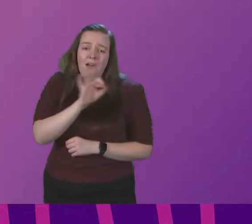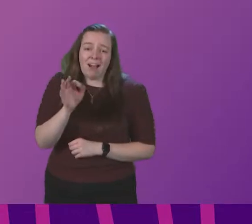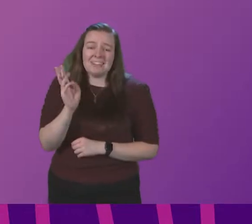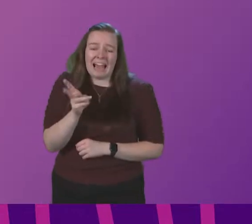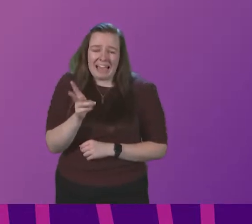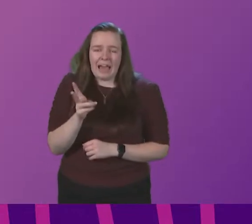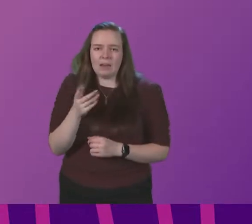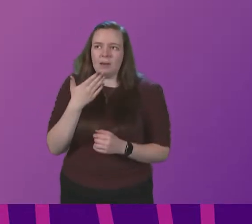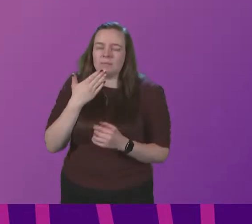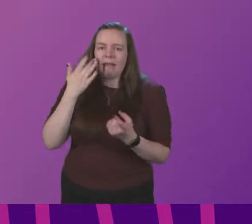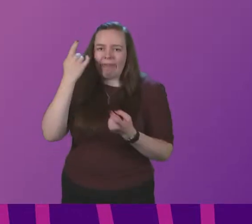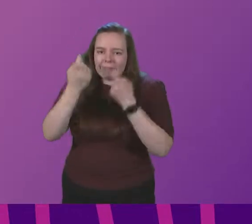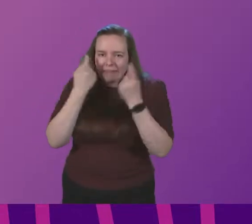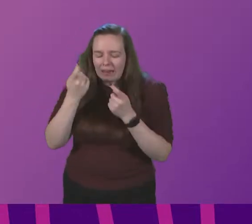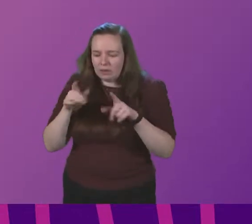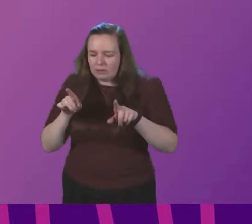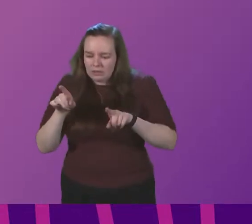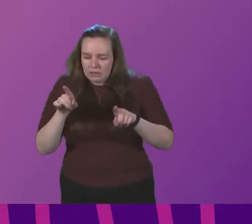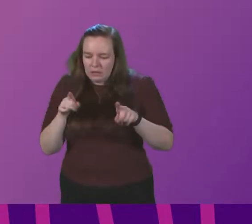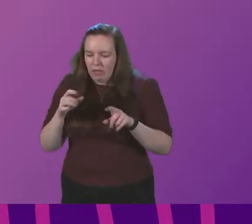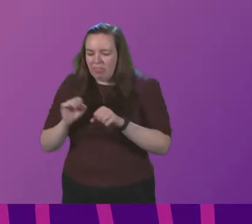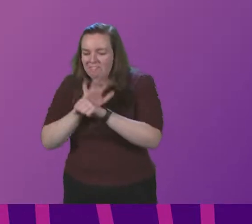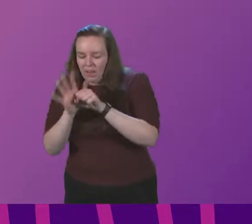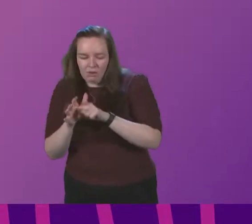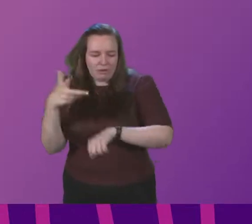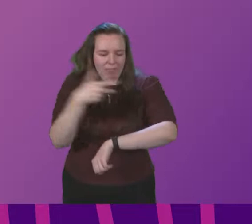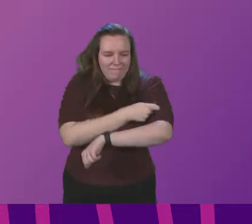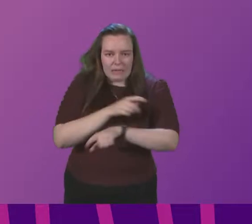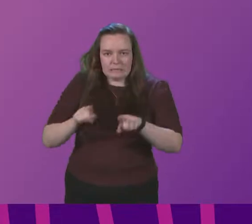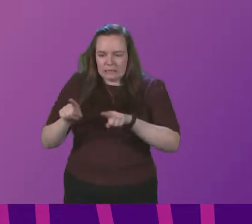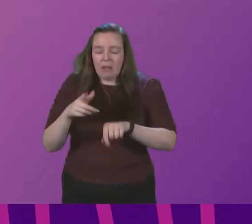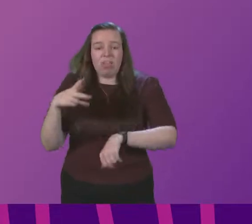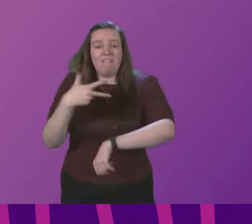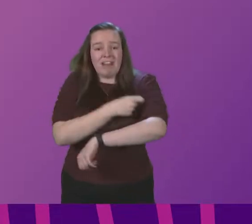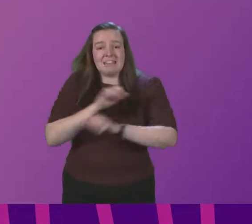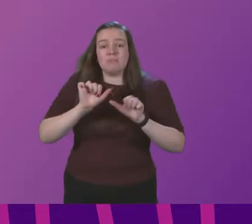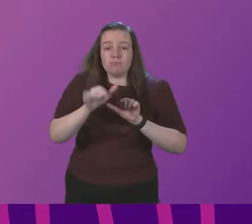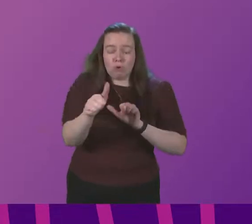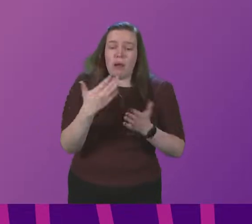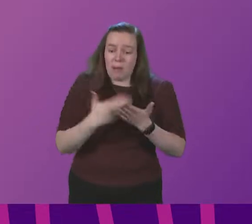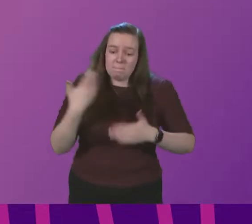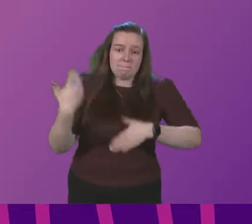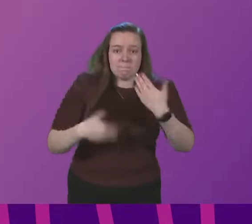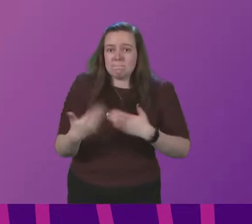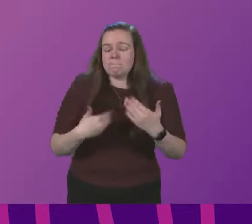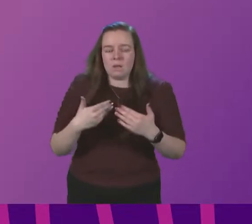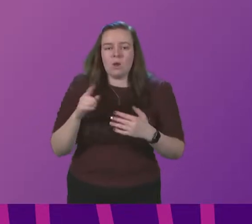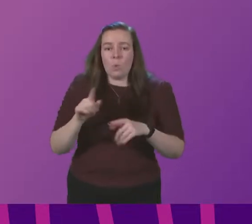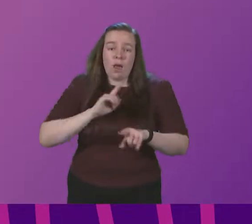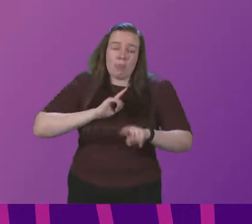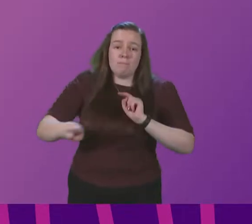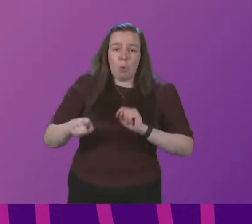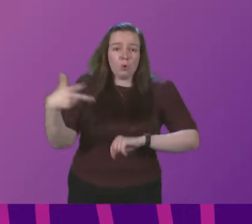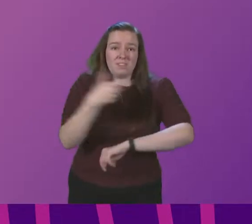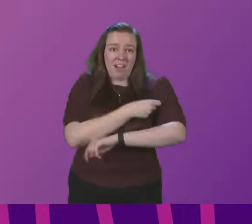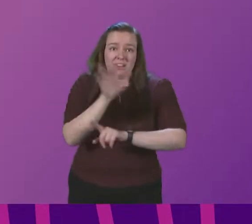to think in terms of a race between the virus and the vaccines. Our vaccination programme is running fast. We are currently the most vaccinated